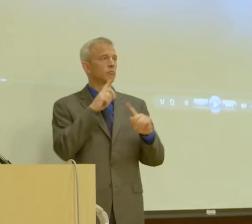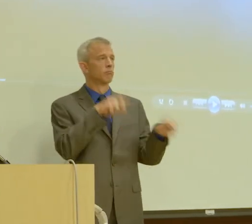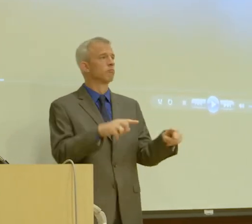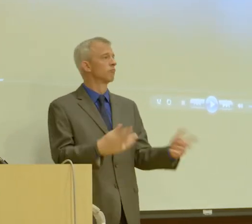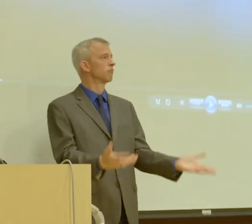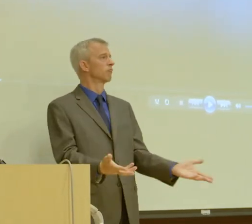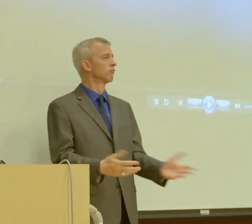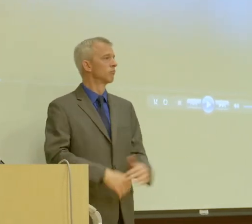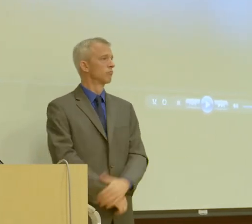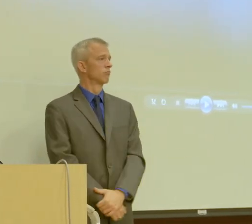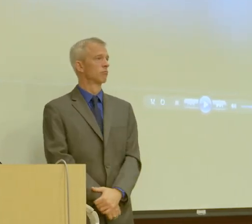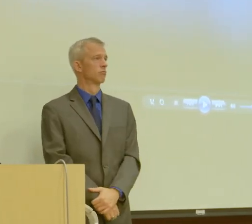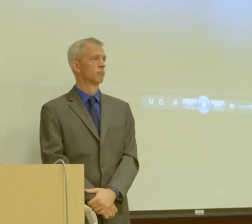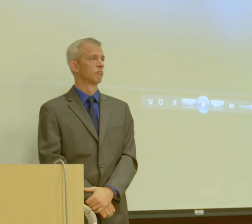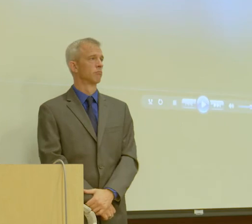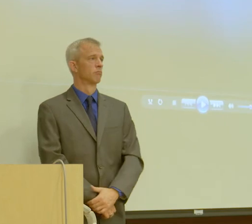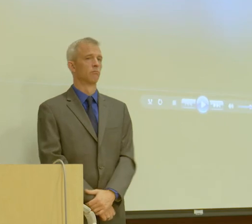for you.